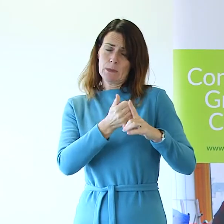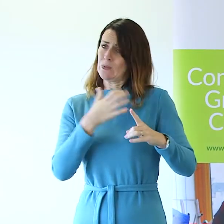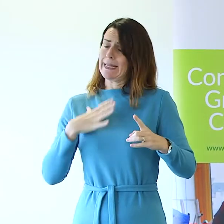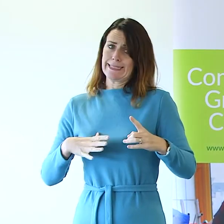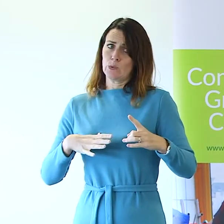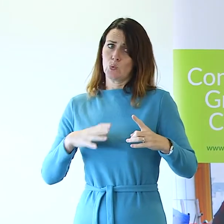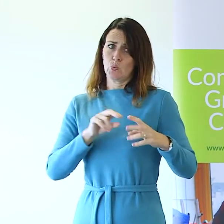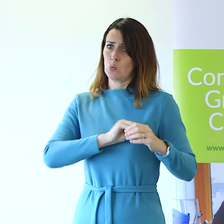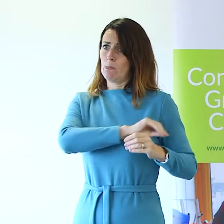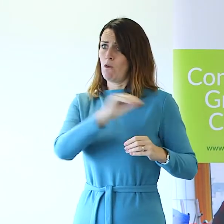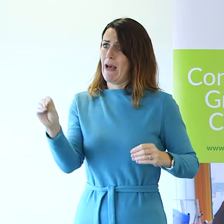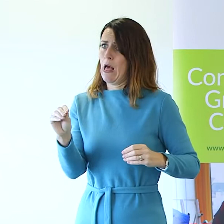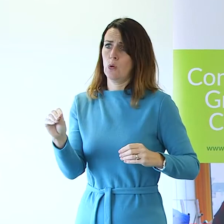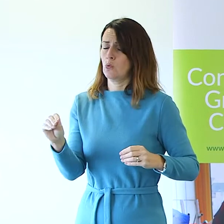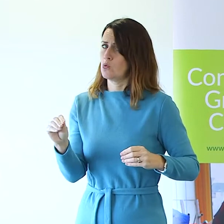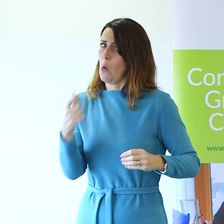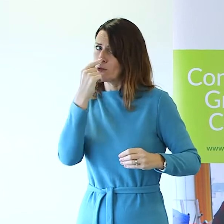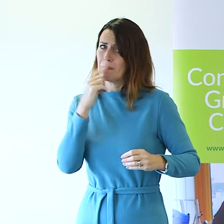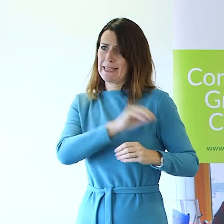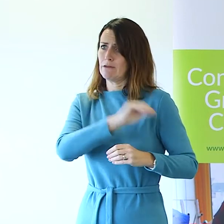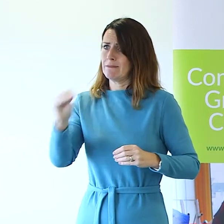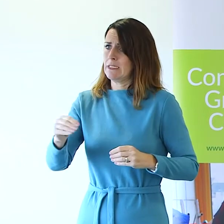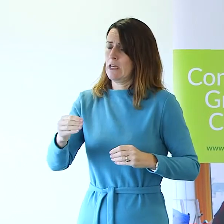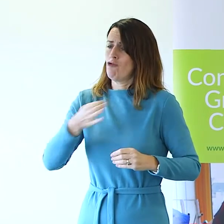they became homeless or were at risk of becoming homeless.